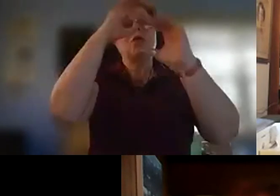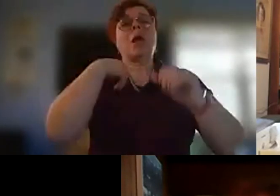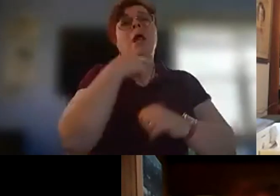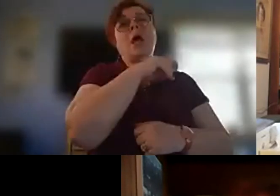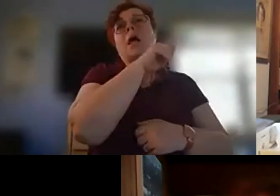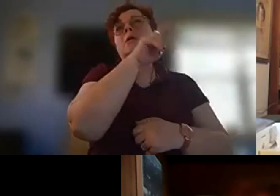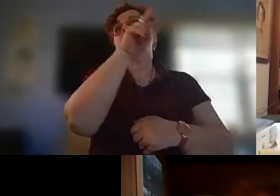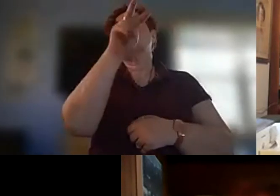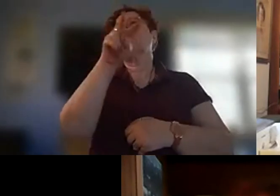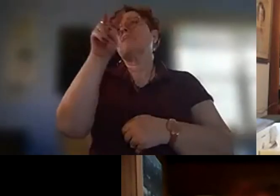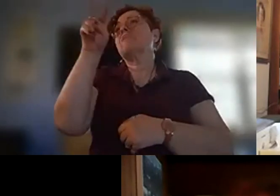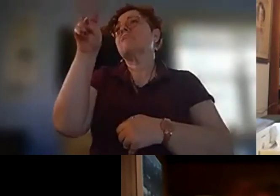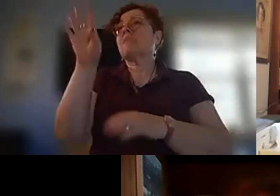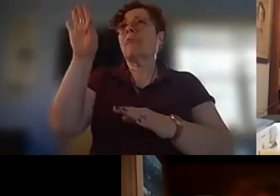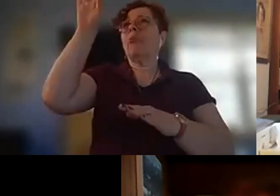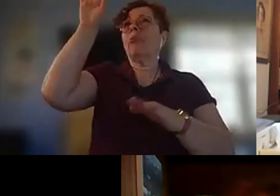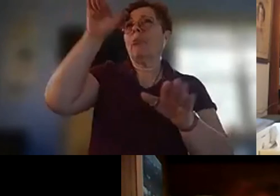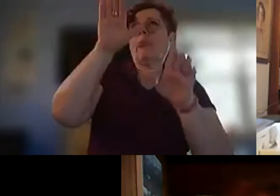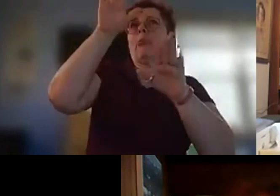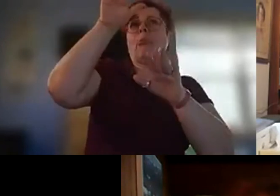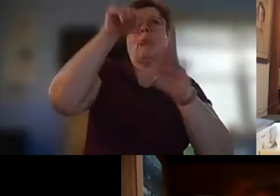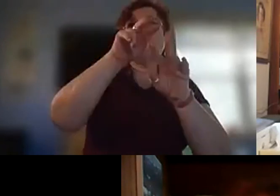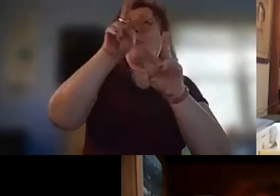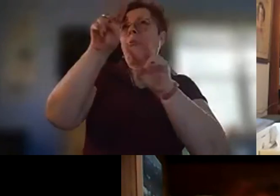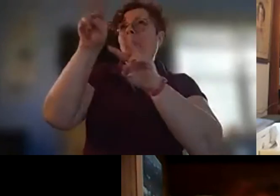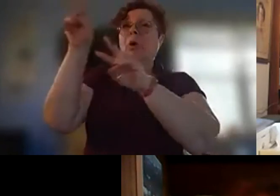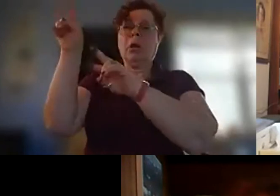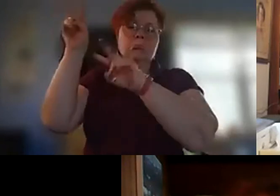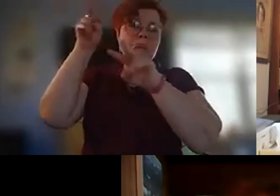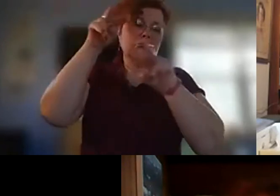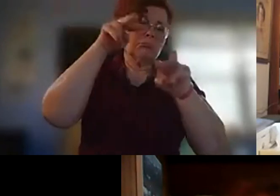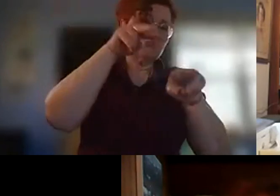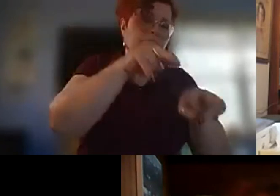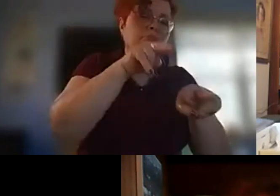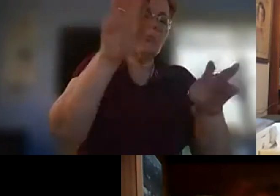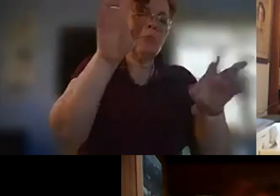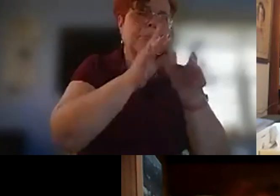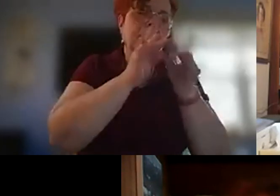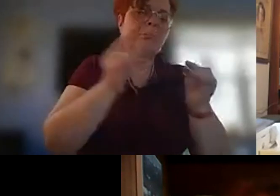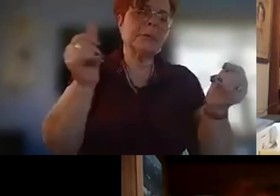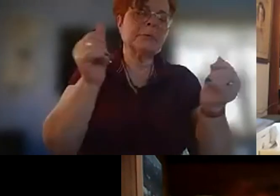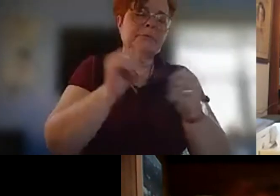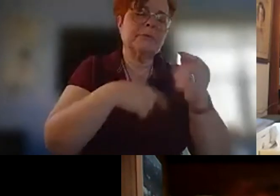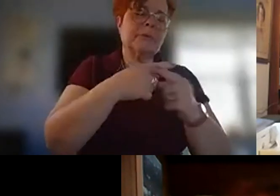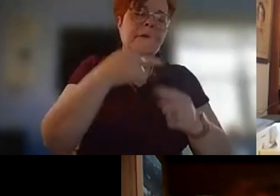of lofty peaks in awe we look down into peaceful ponds in the stillness